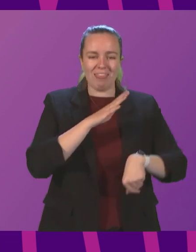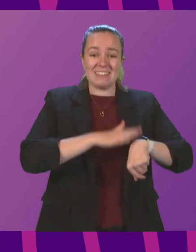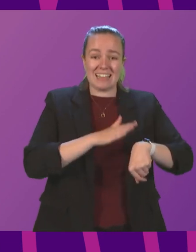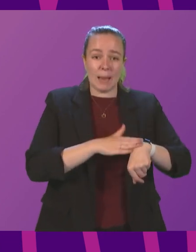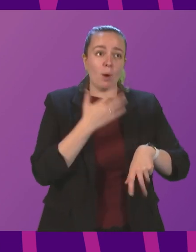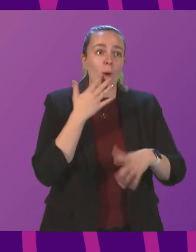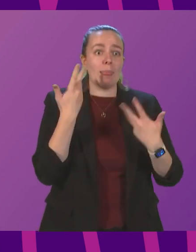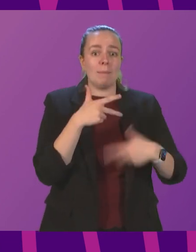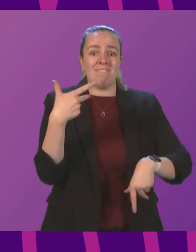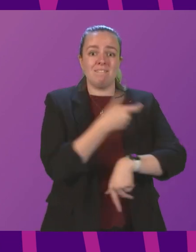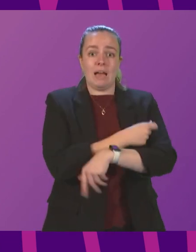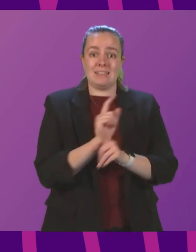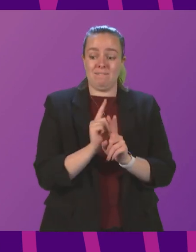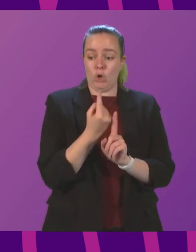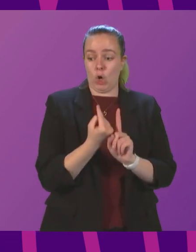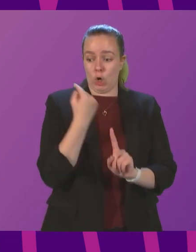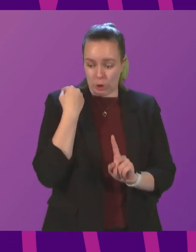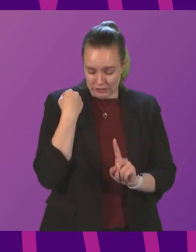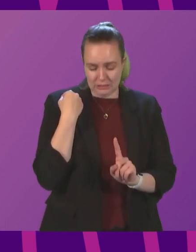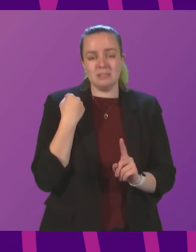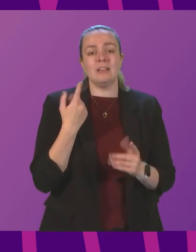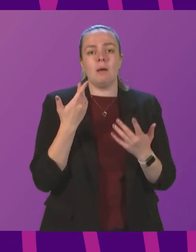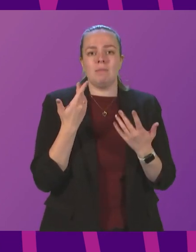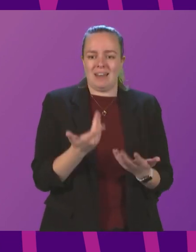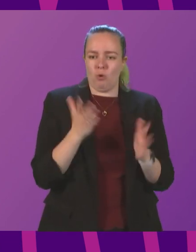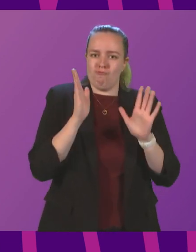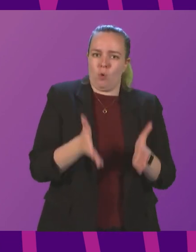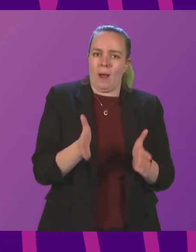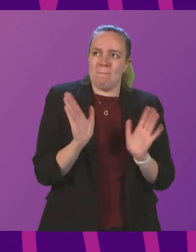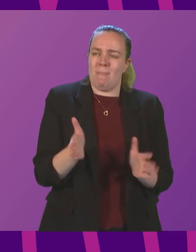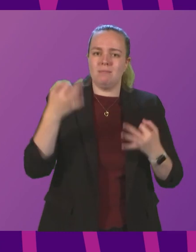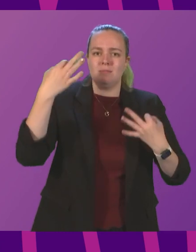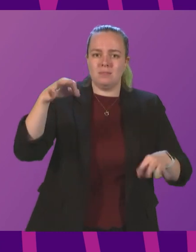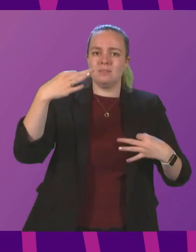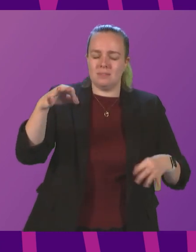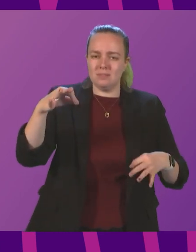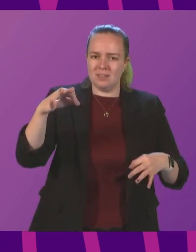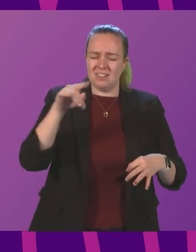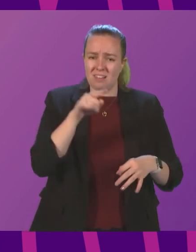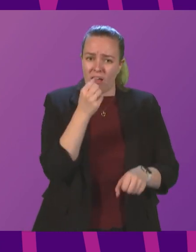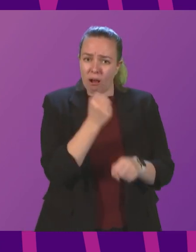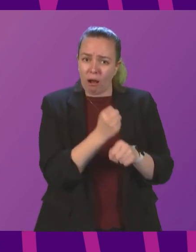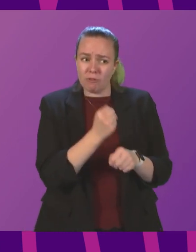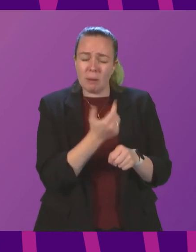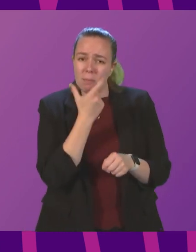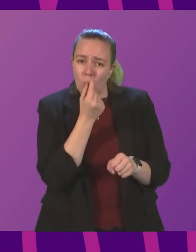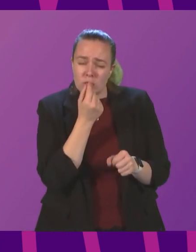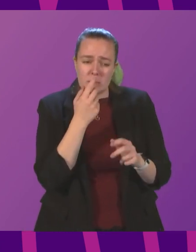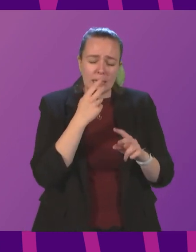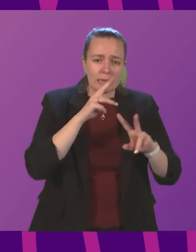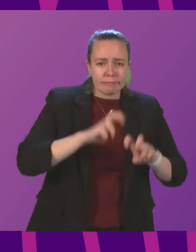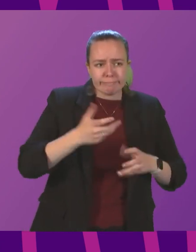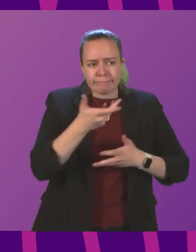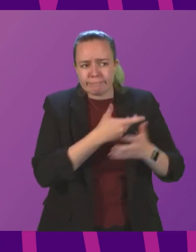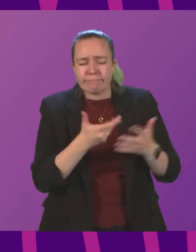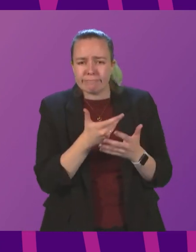vaccinations and the requirement for certification. Is this something that the Government might look at if